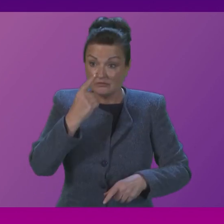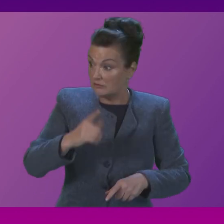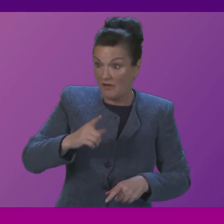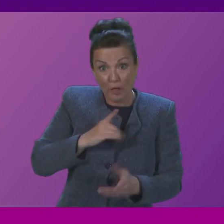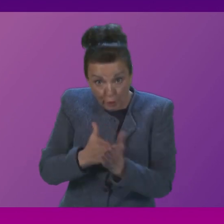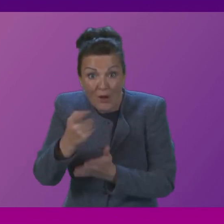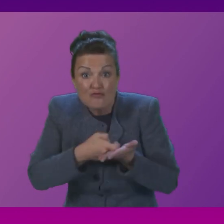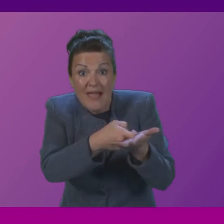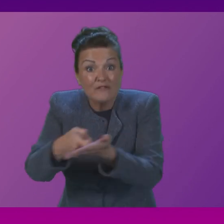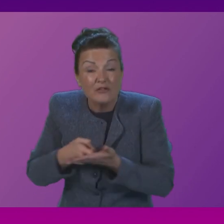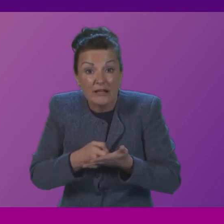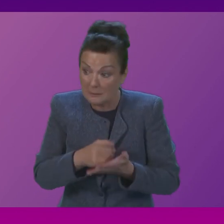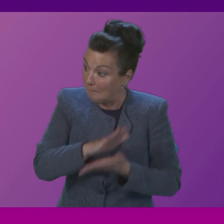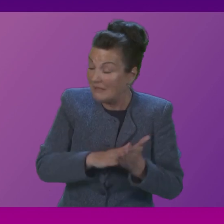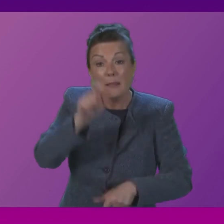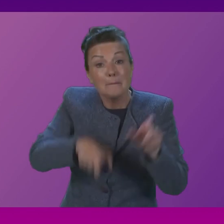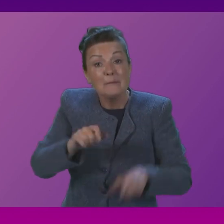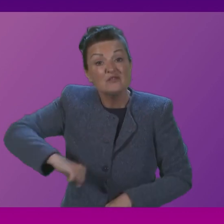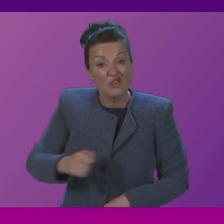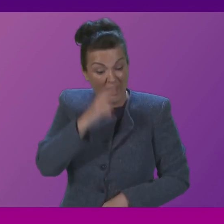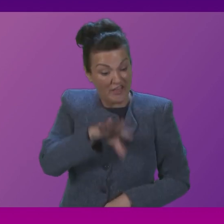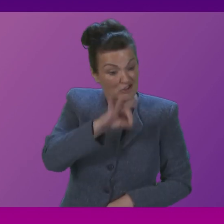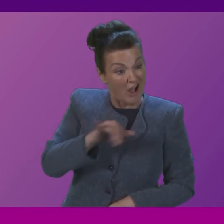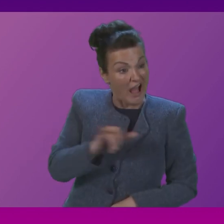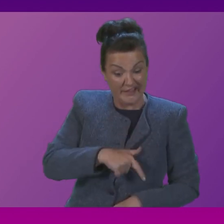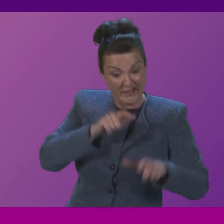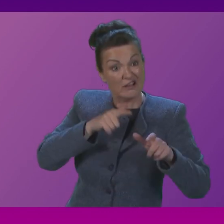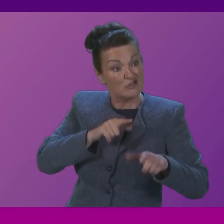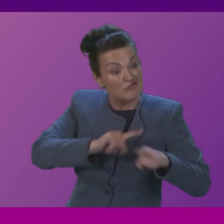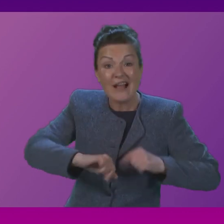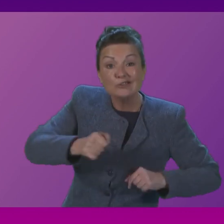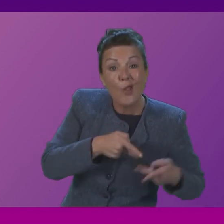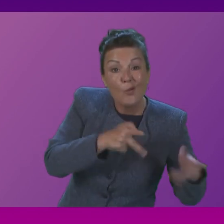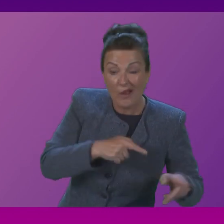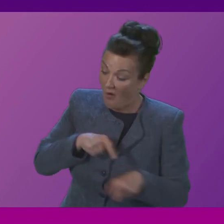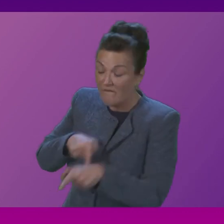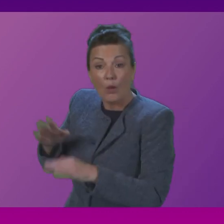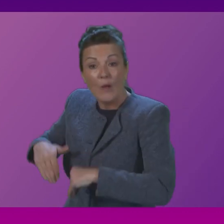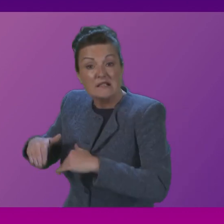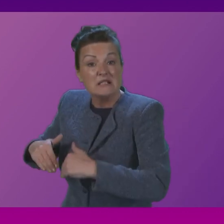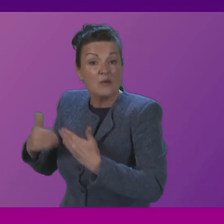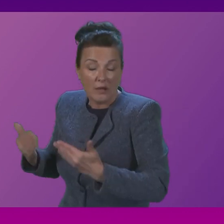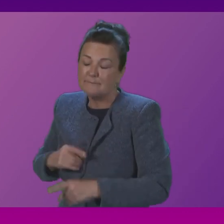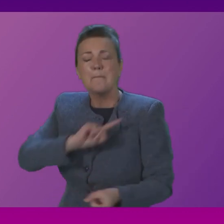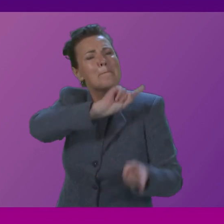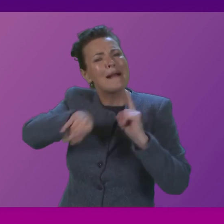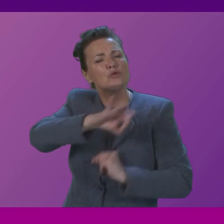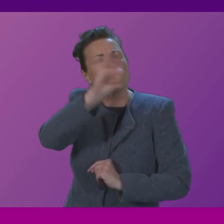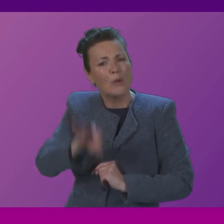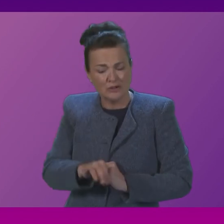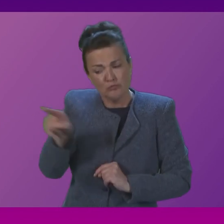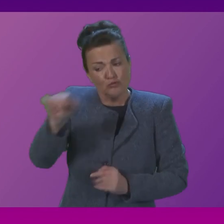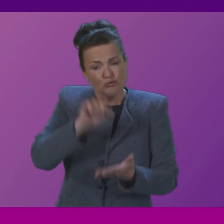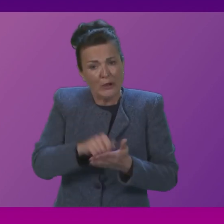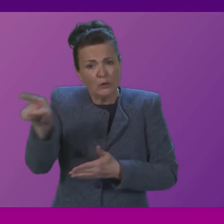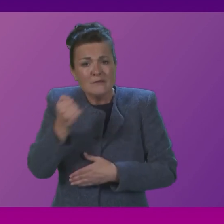mismanagement I think is a very good idea indeed in terms of mental health Stephen Kerr is right to point to the figures he has